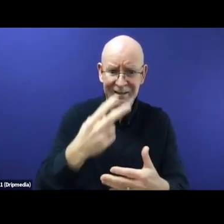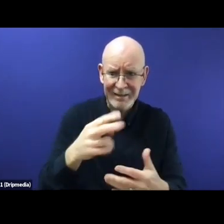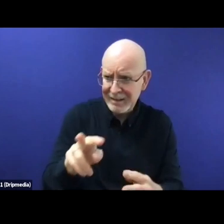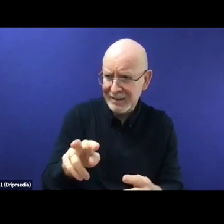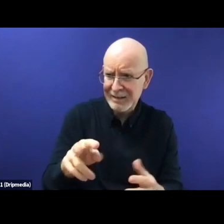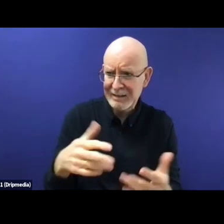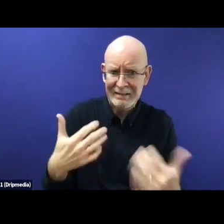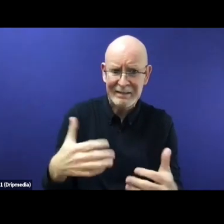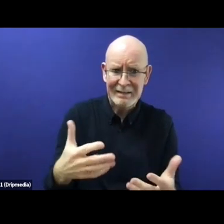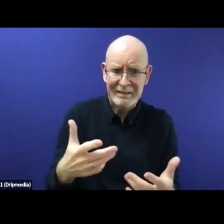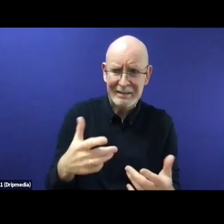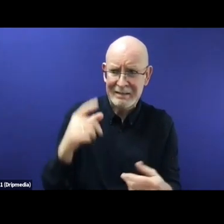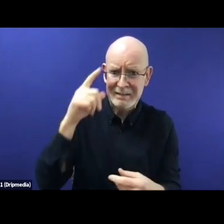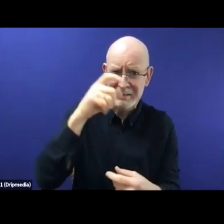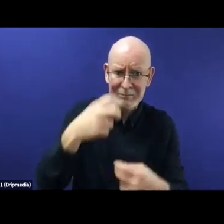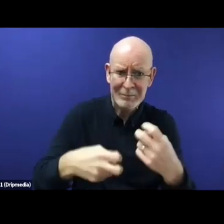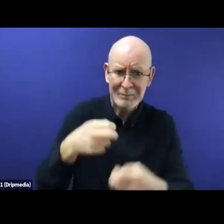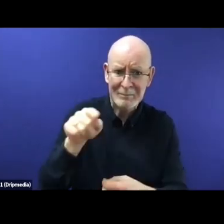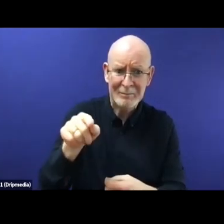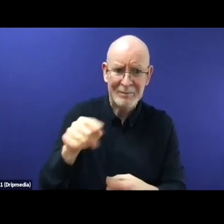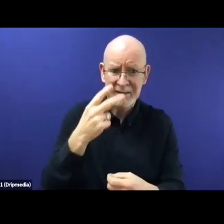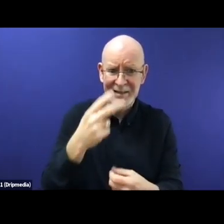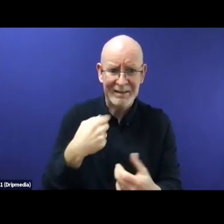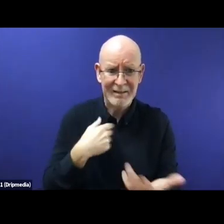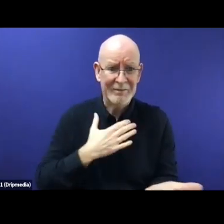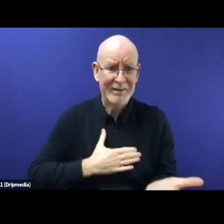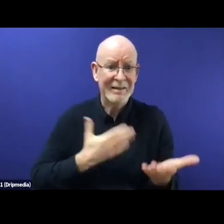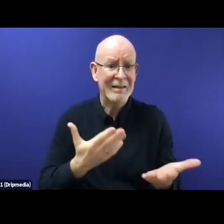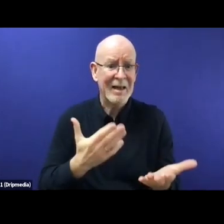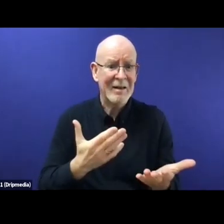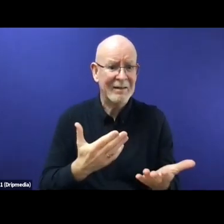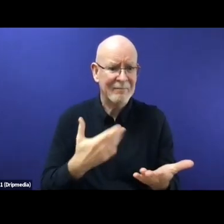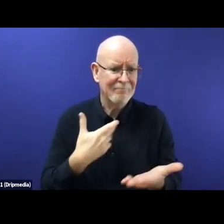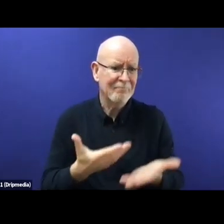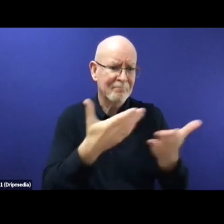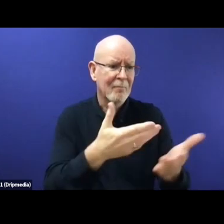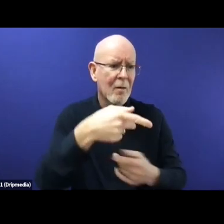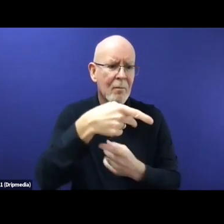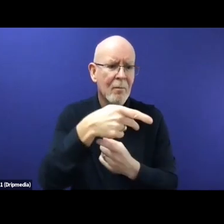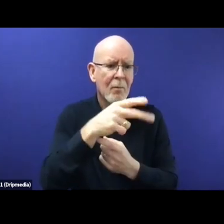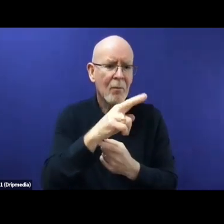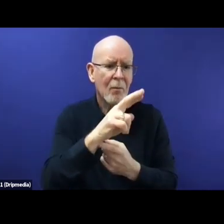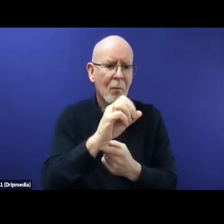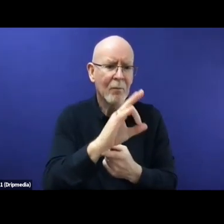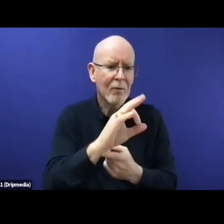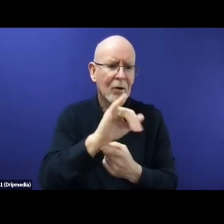Roberto, because I believe that he'll be speaking in a very similar vein on related issues. So thank you very much for your time.